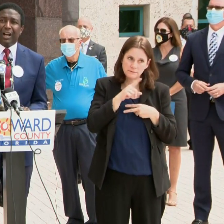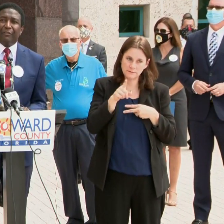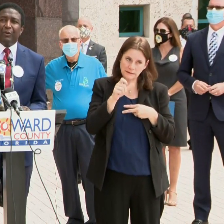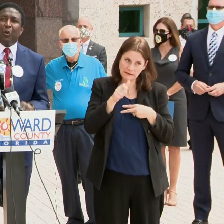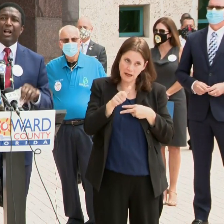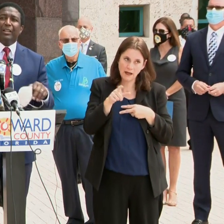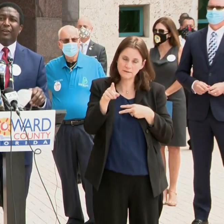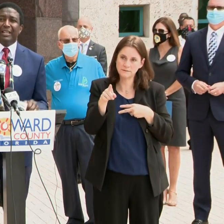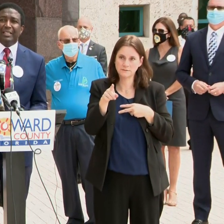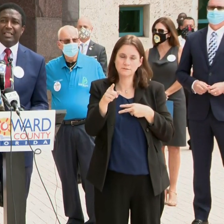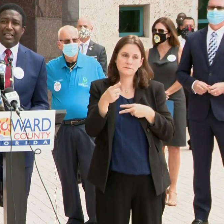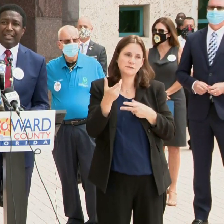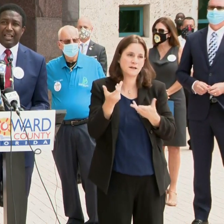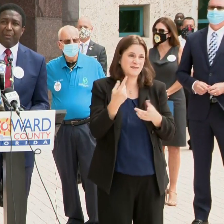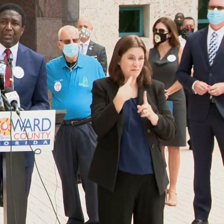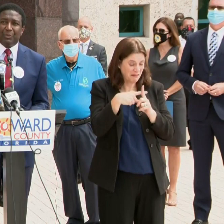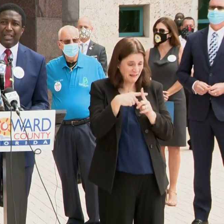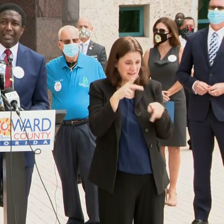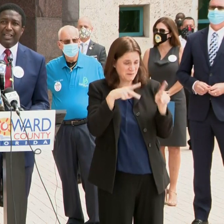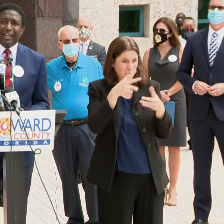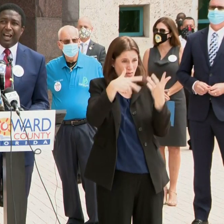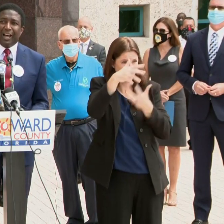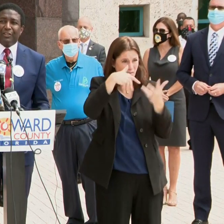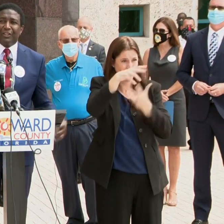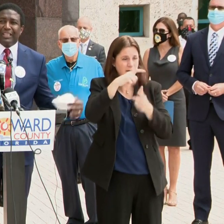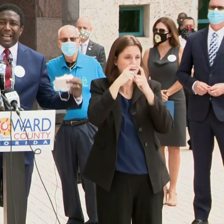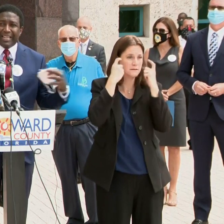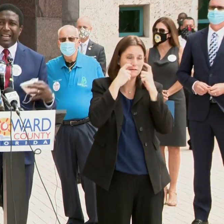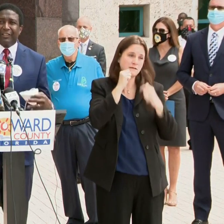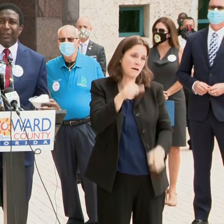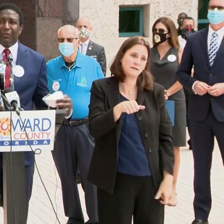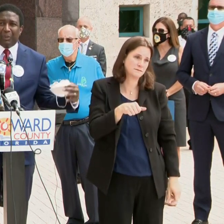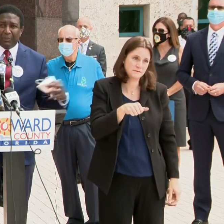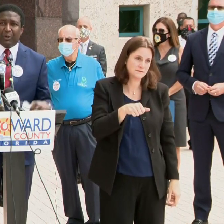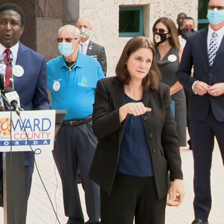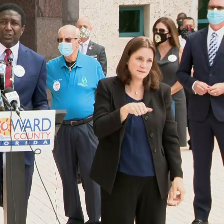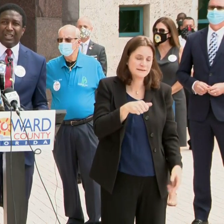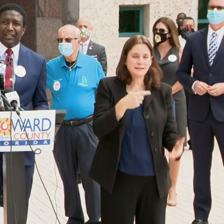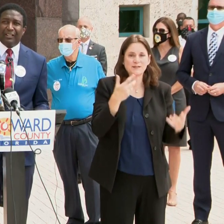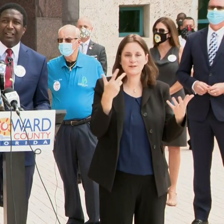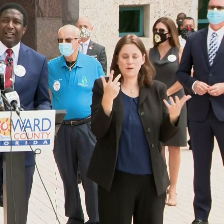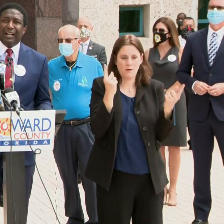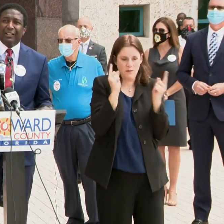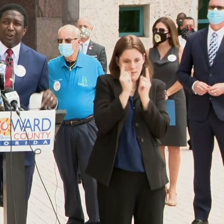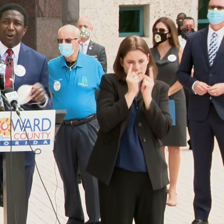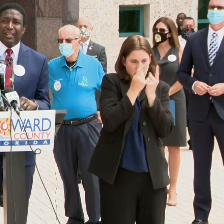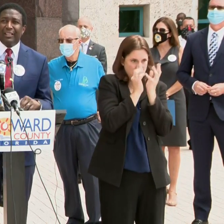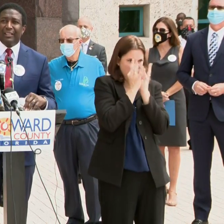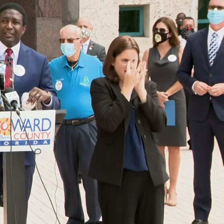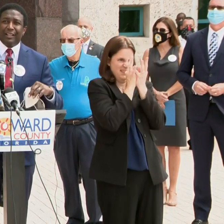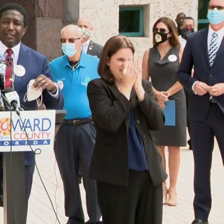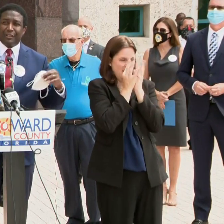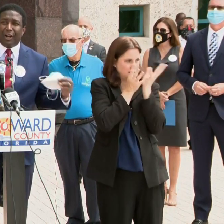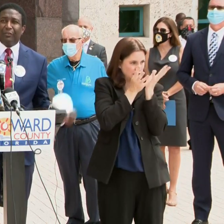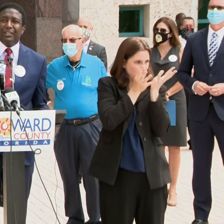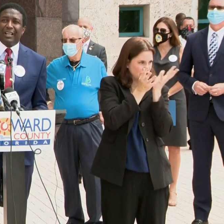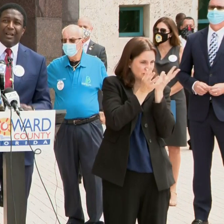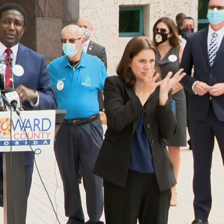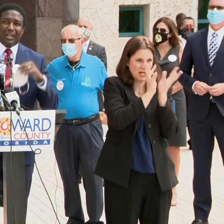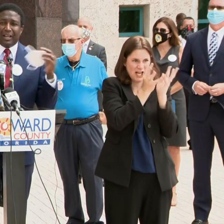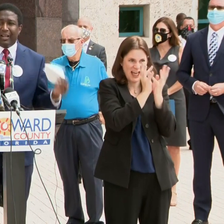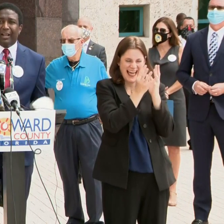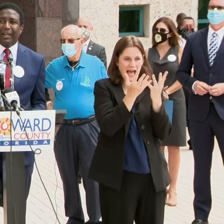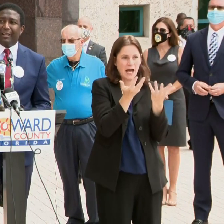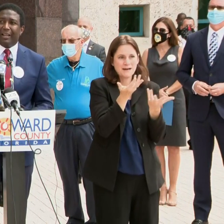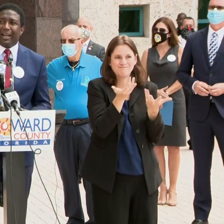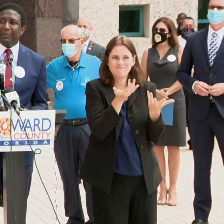facial covering while they're in these establishment. So that gathering, the people close together talking and oftentimes